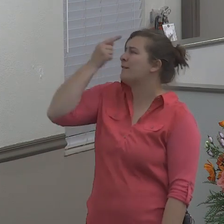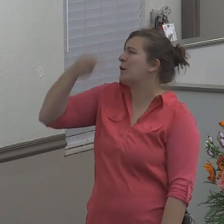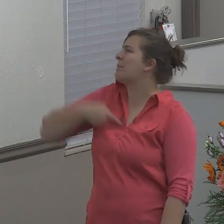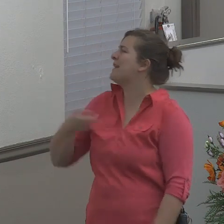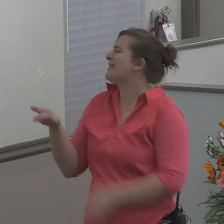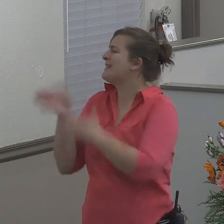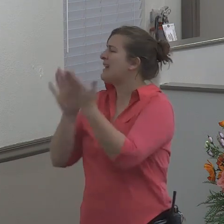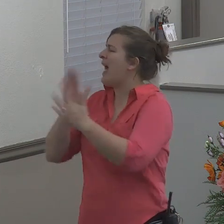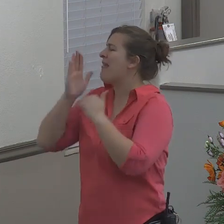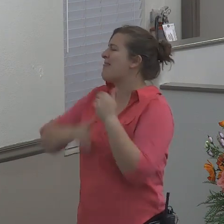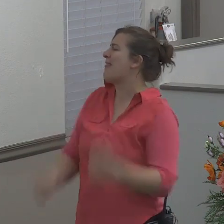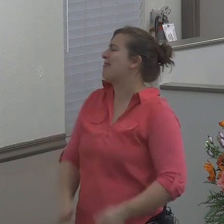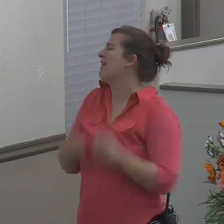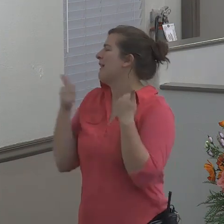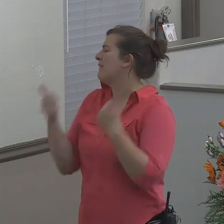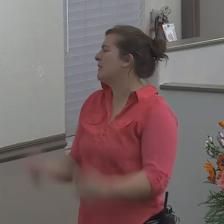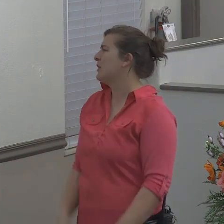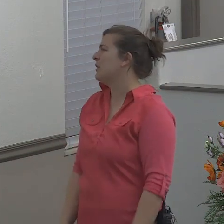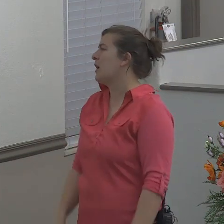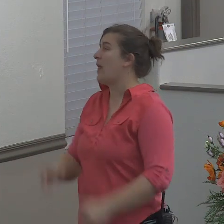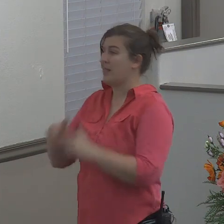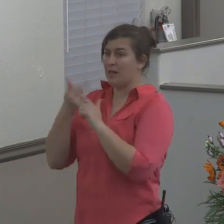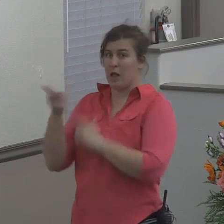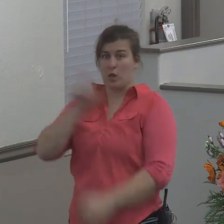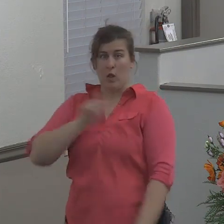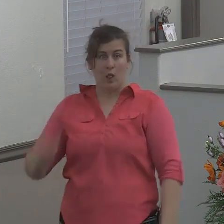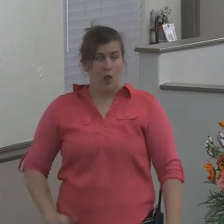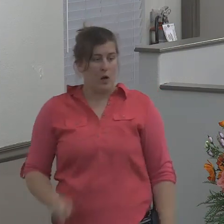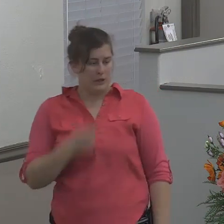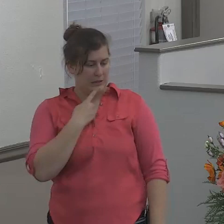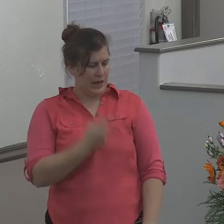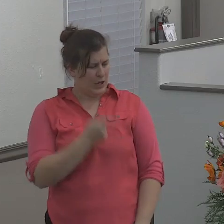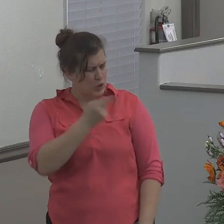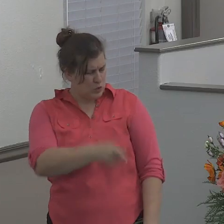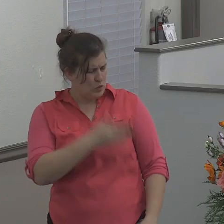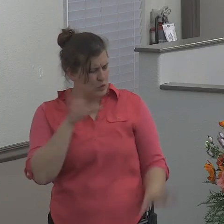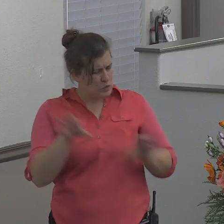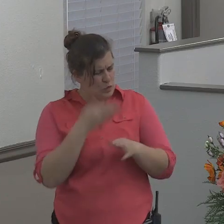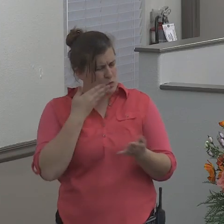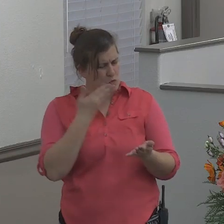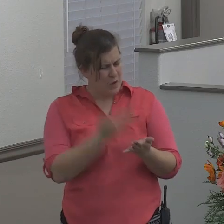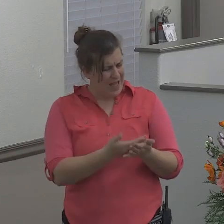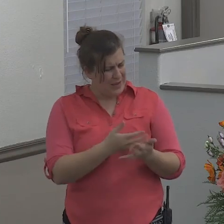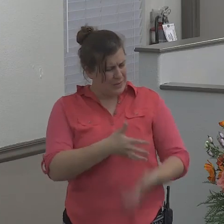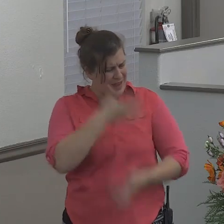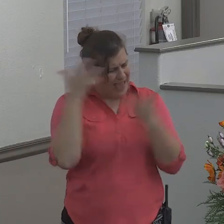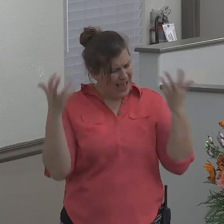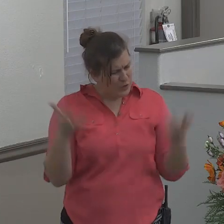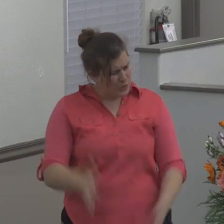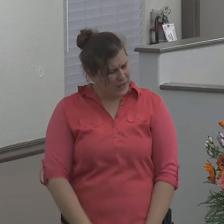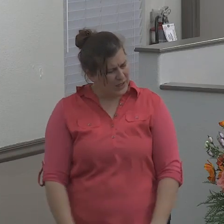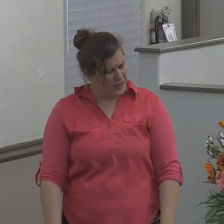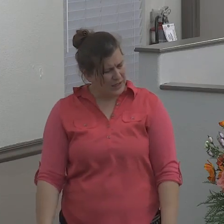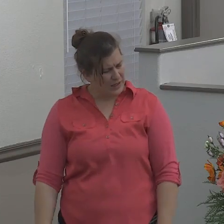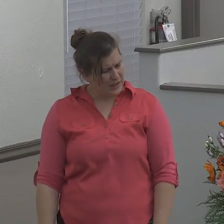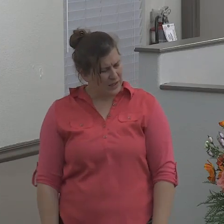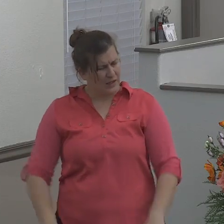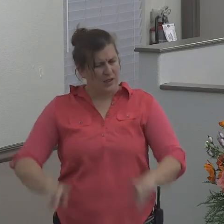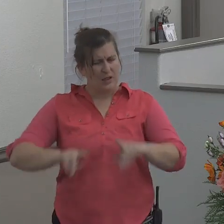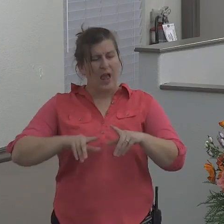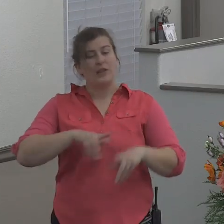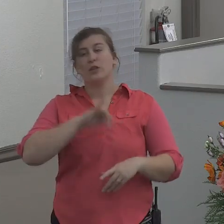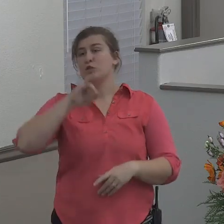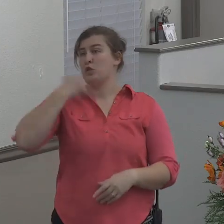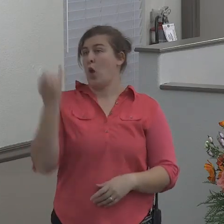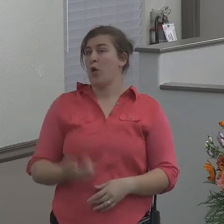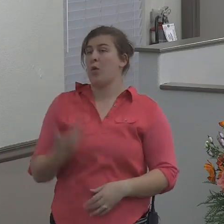than to live then said the Lord do thou well to be angry so Jonah went out of the city and